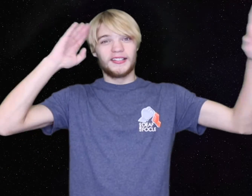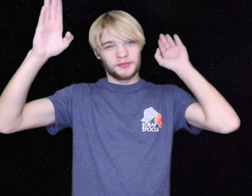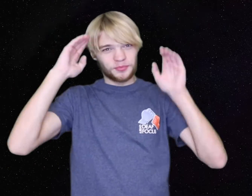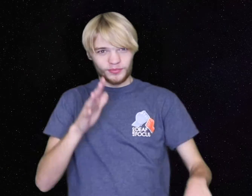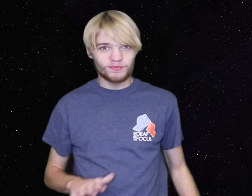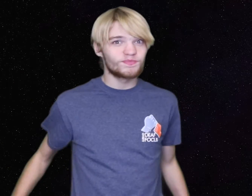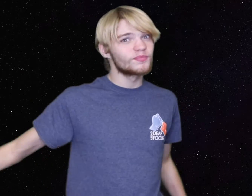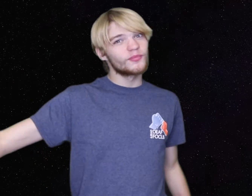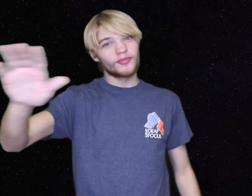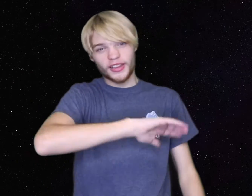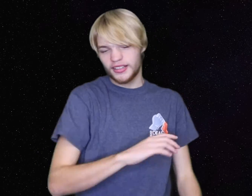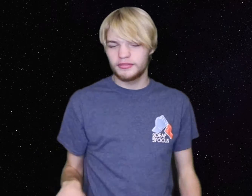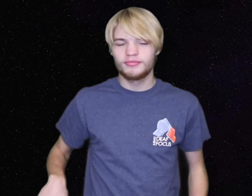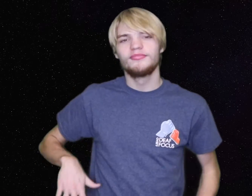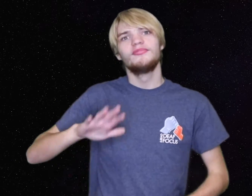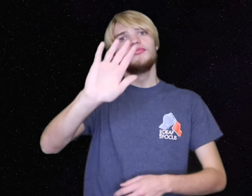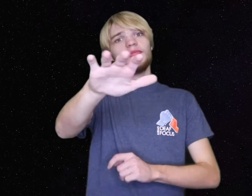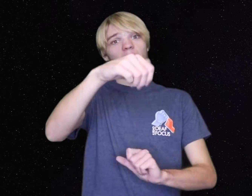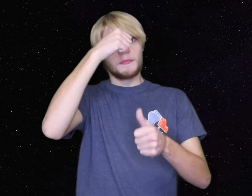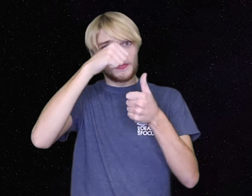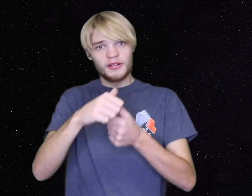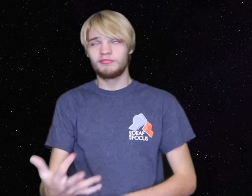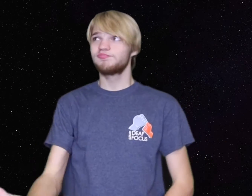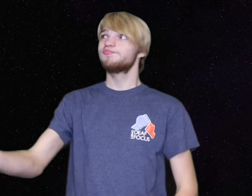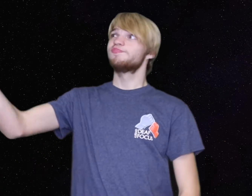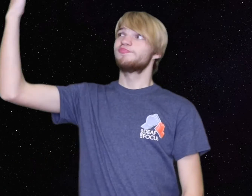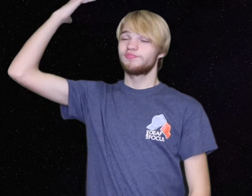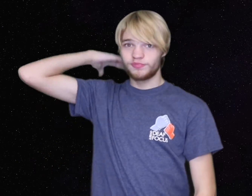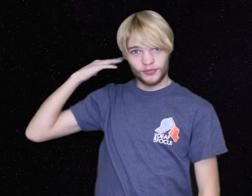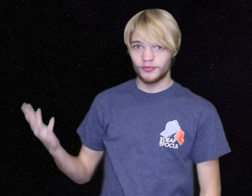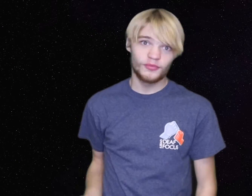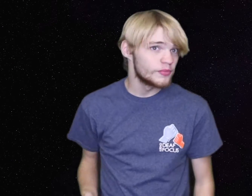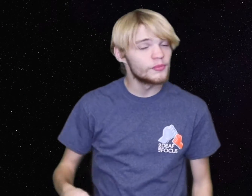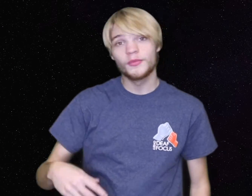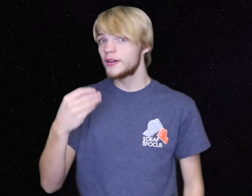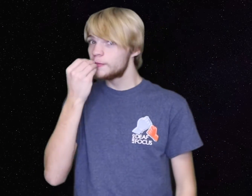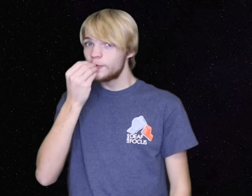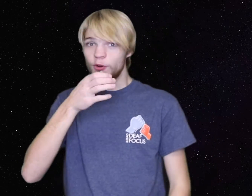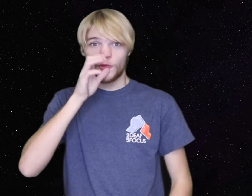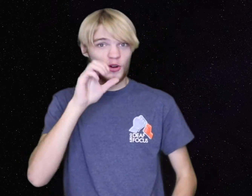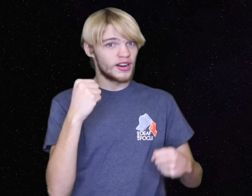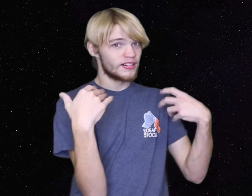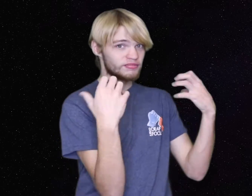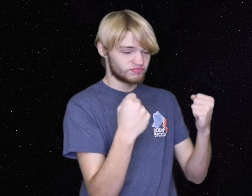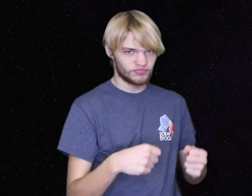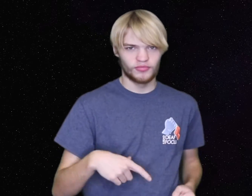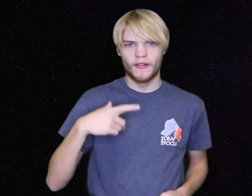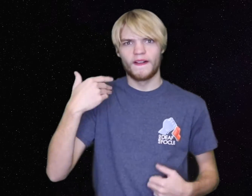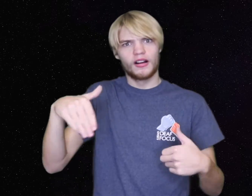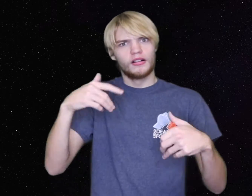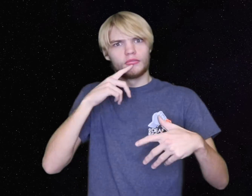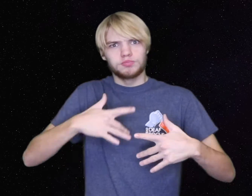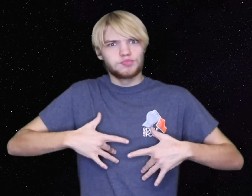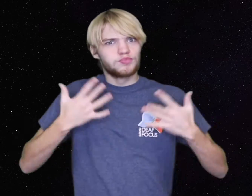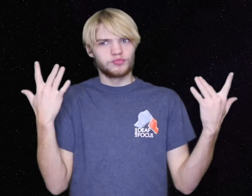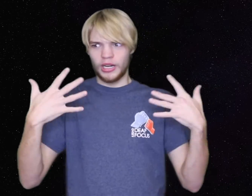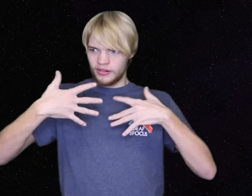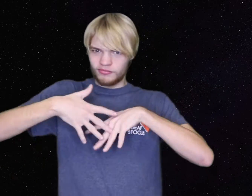Hey everyone! Remember recently when we did the Eat Drink sign? Wow, it was a